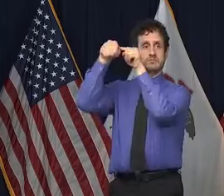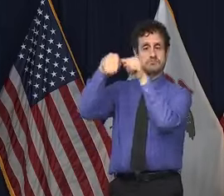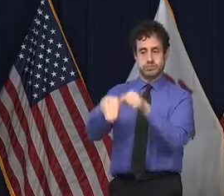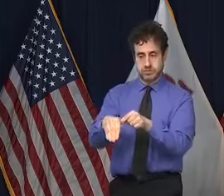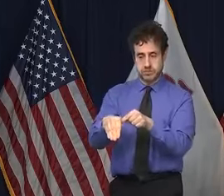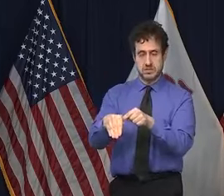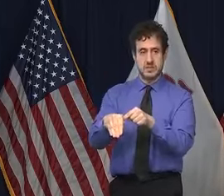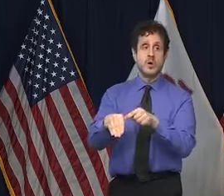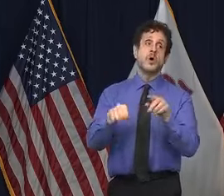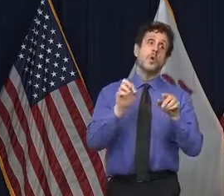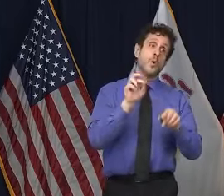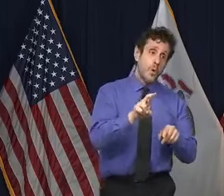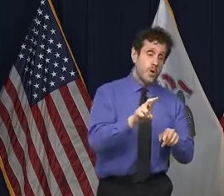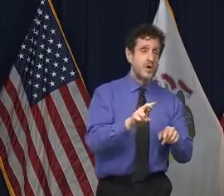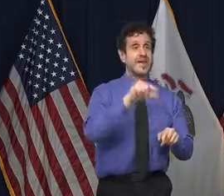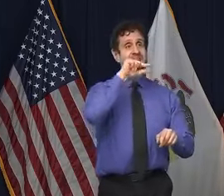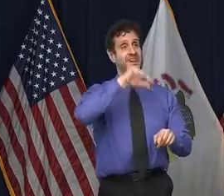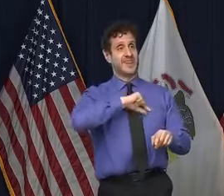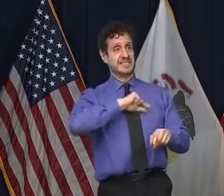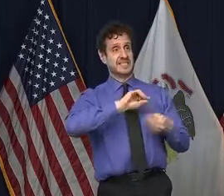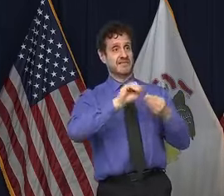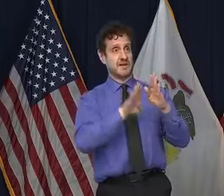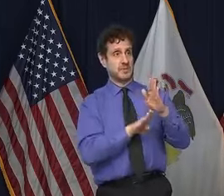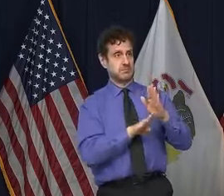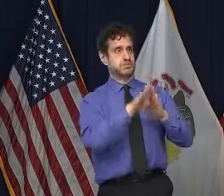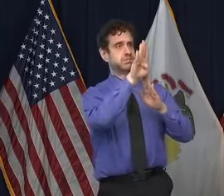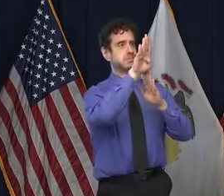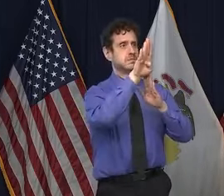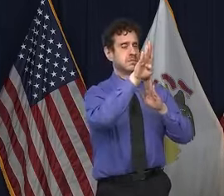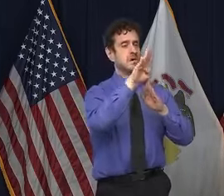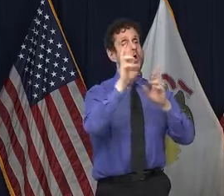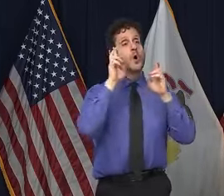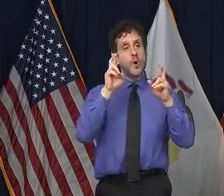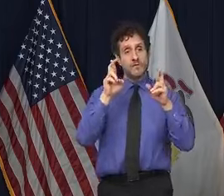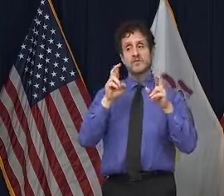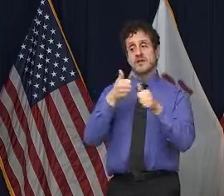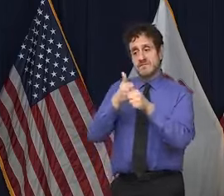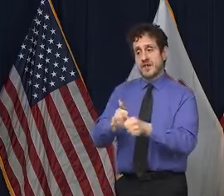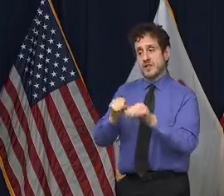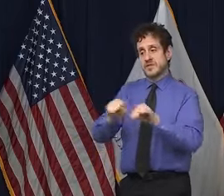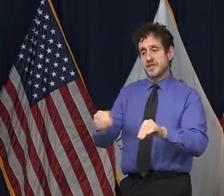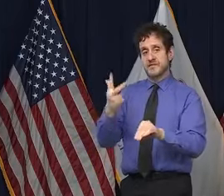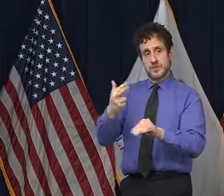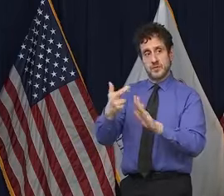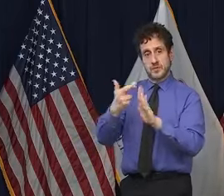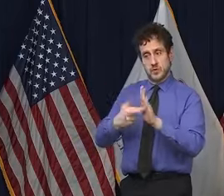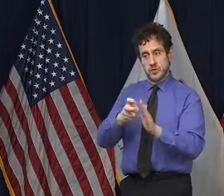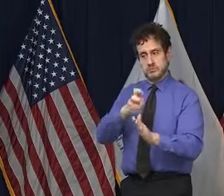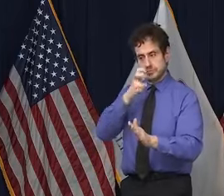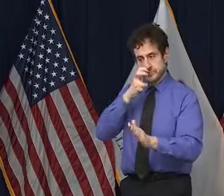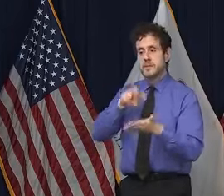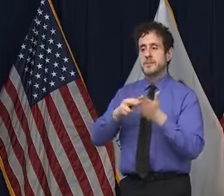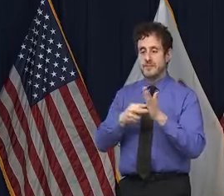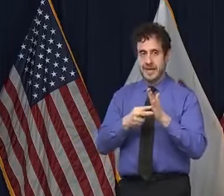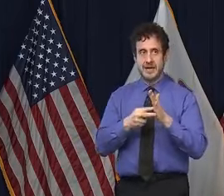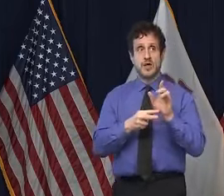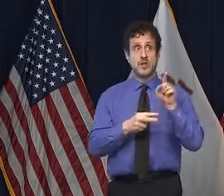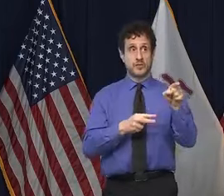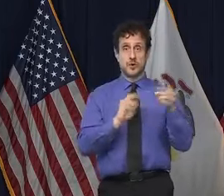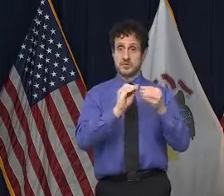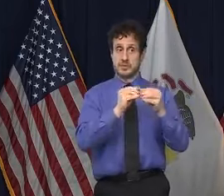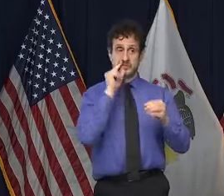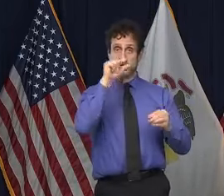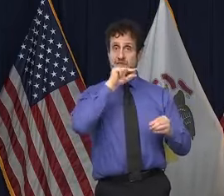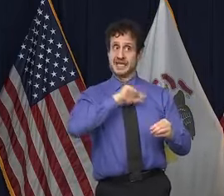offset what we might think of is coming, a surge from Thanksgiving. That's our hope. That's our prayer. I mean, I think we